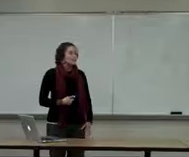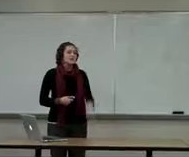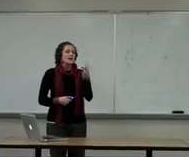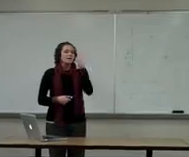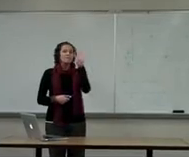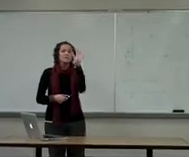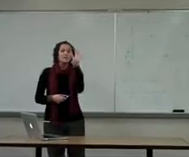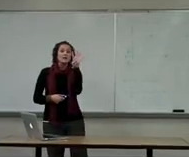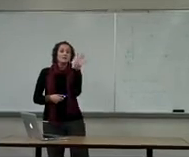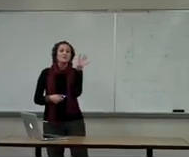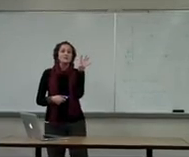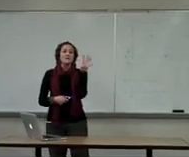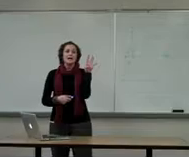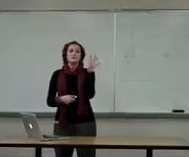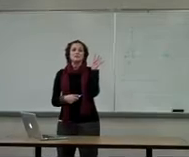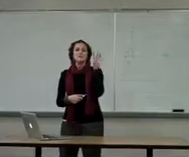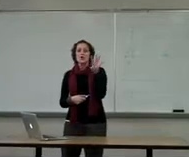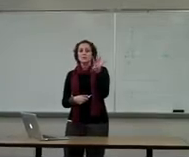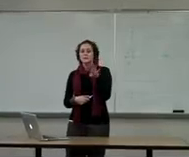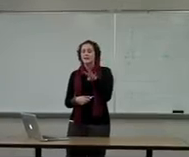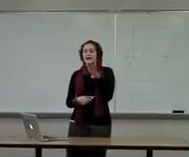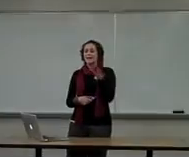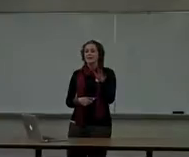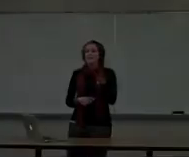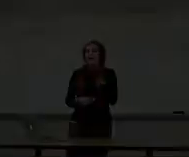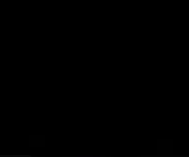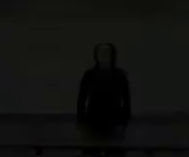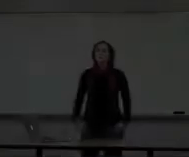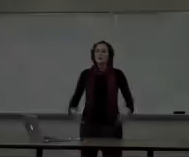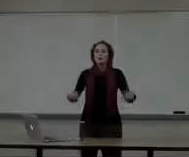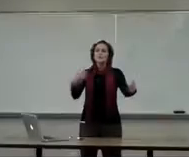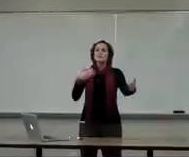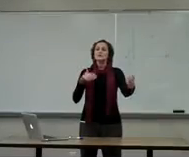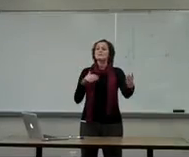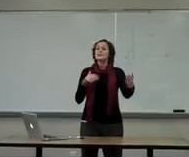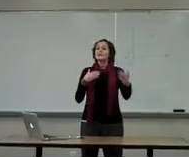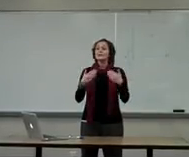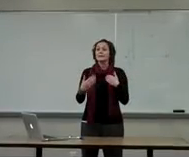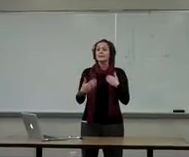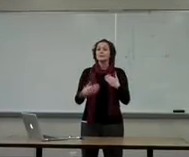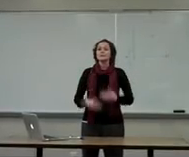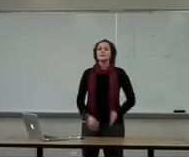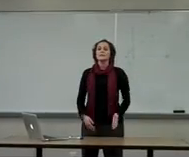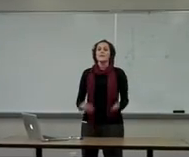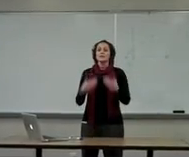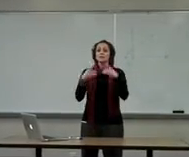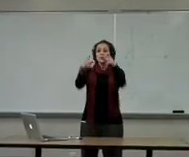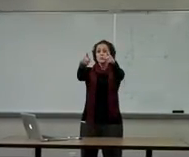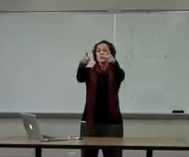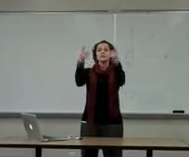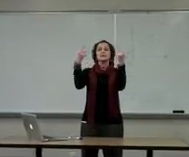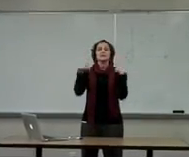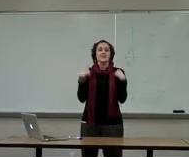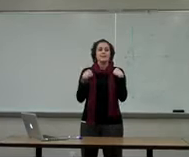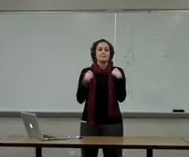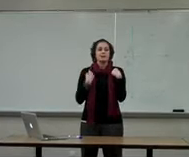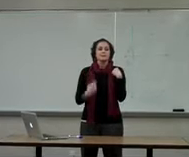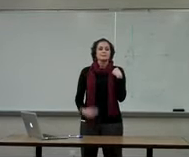We're going to talk about four different types of slope today. You are going to mirror me, which means that you will look just like me,